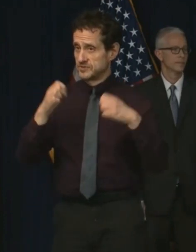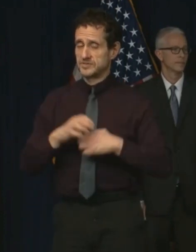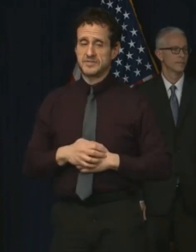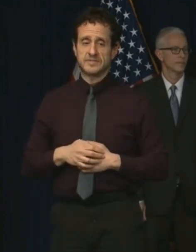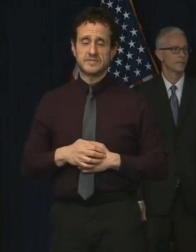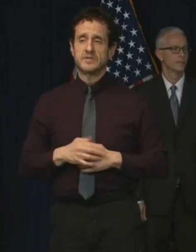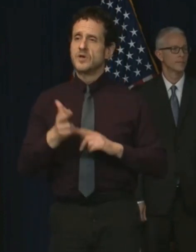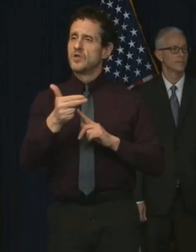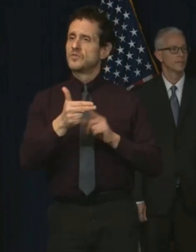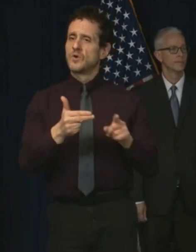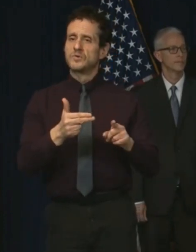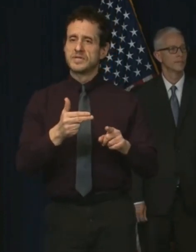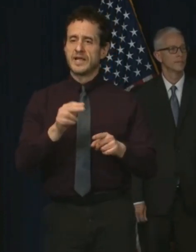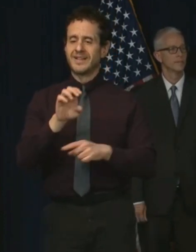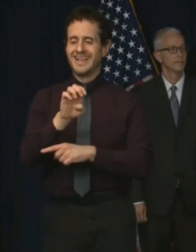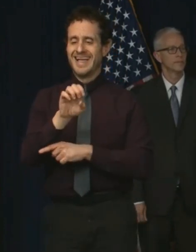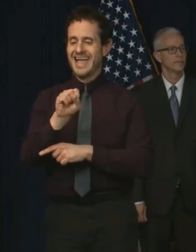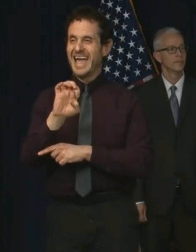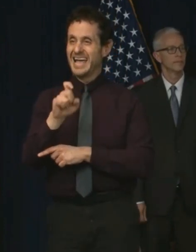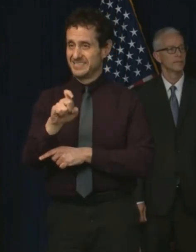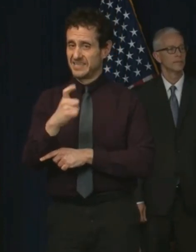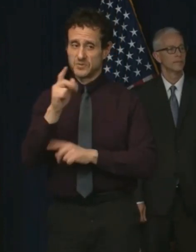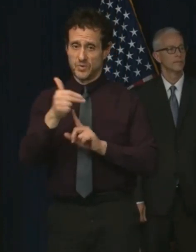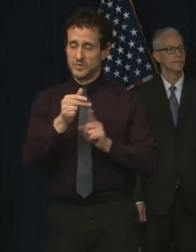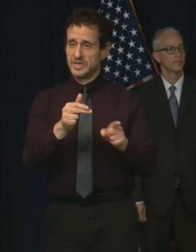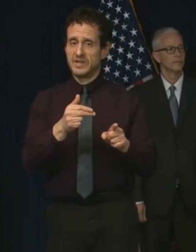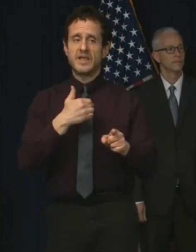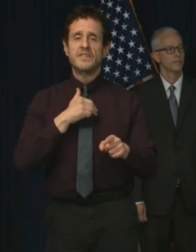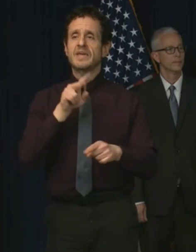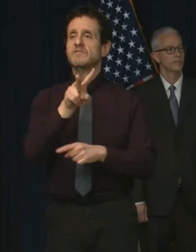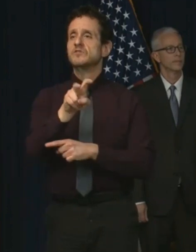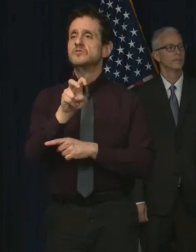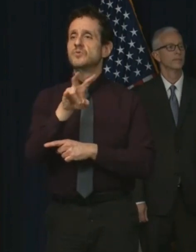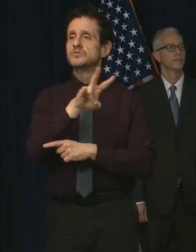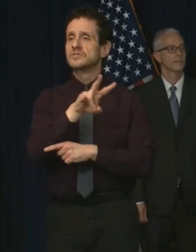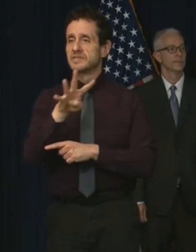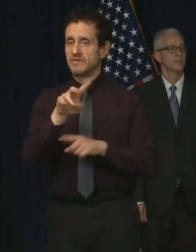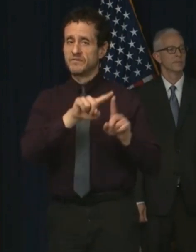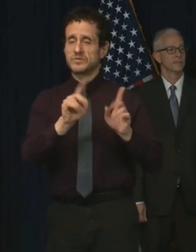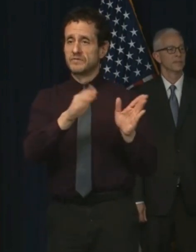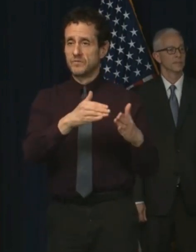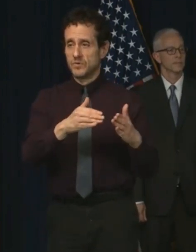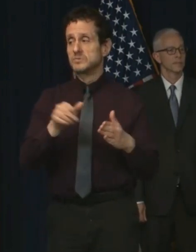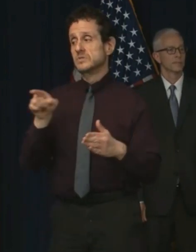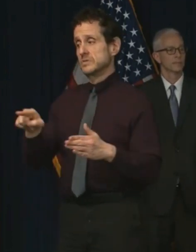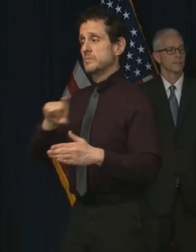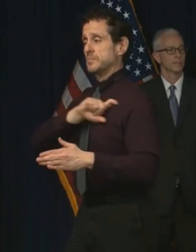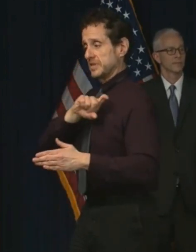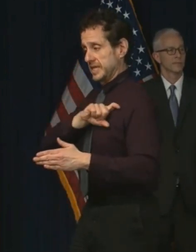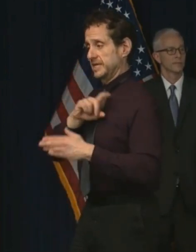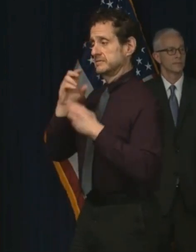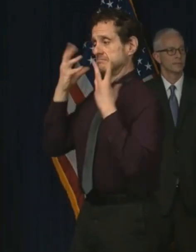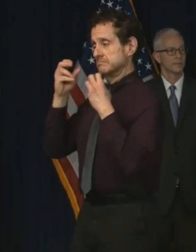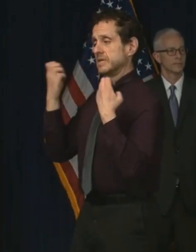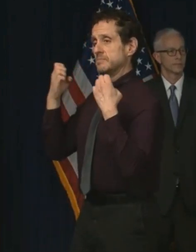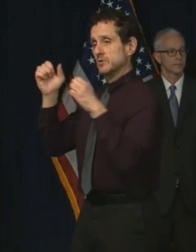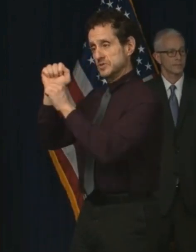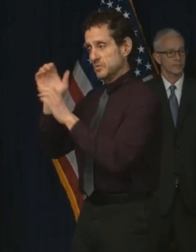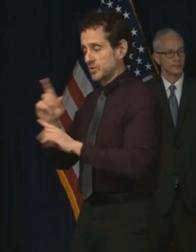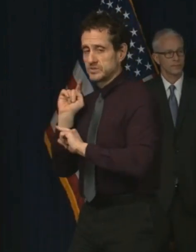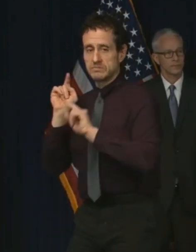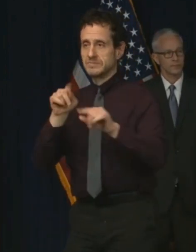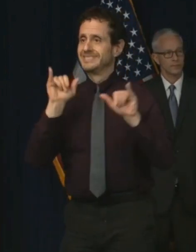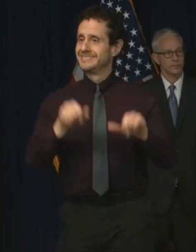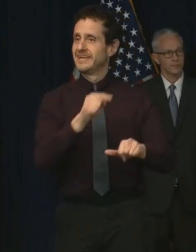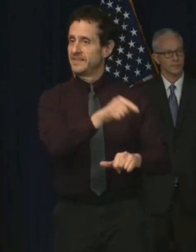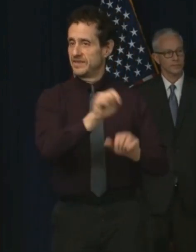involves the Hotel Essex, providing 274 rooms for our first responders. And thanks again to the Oxford